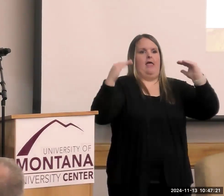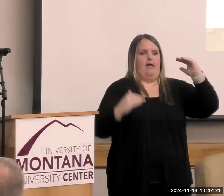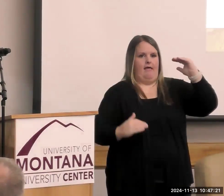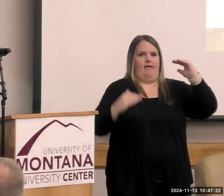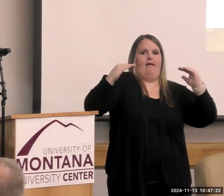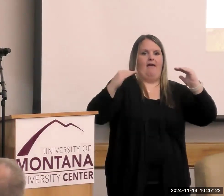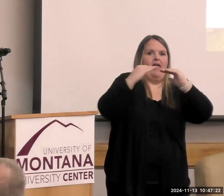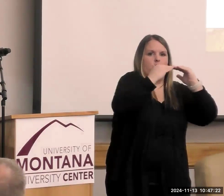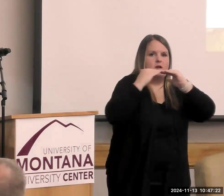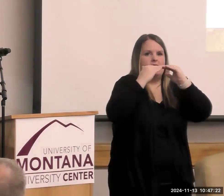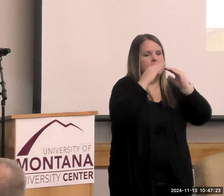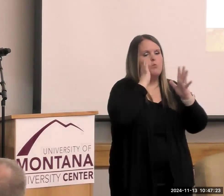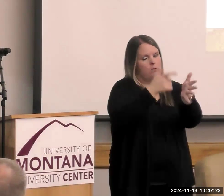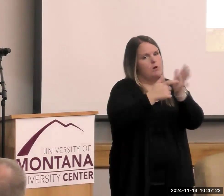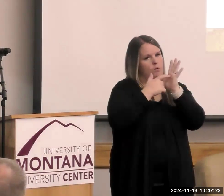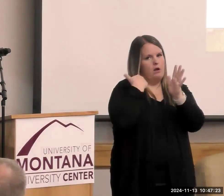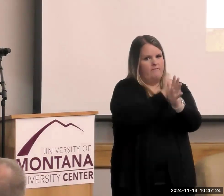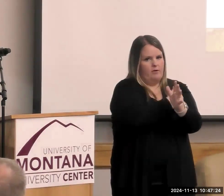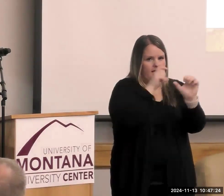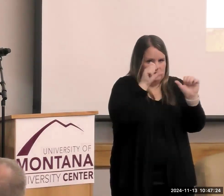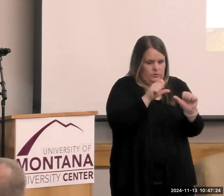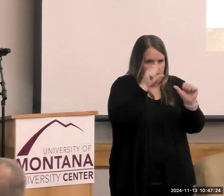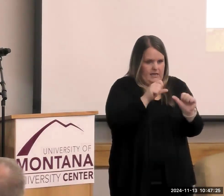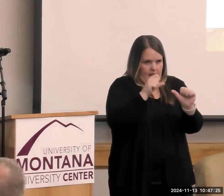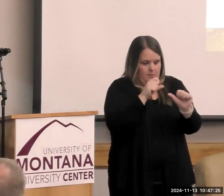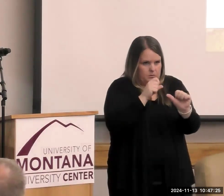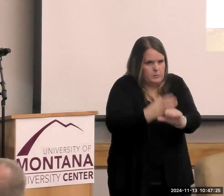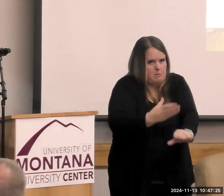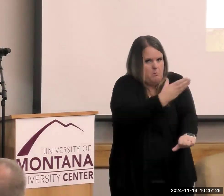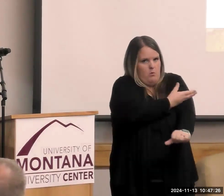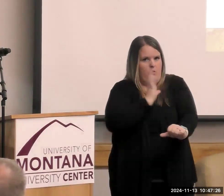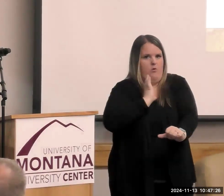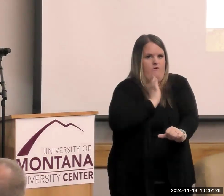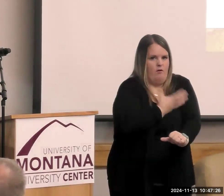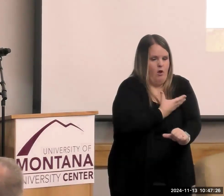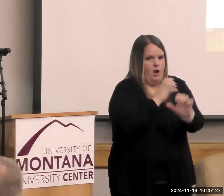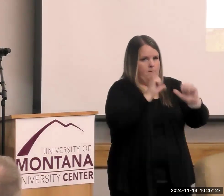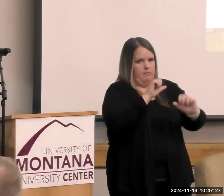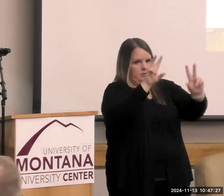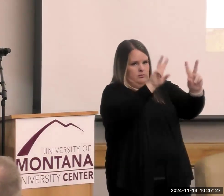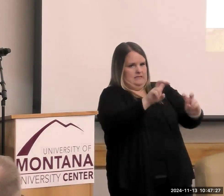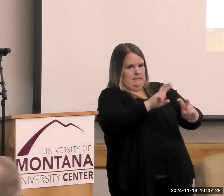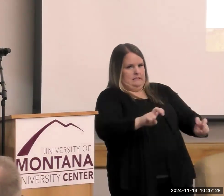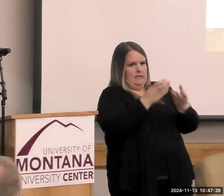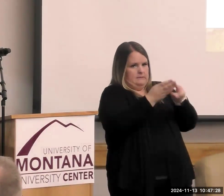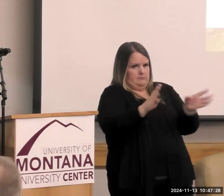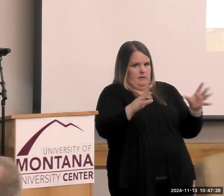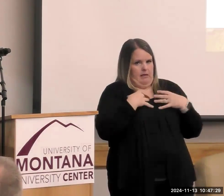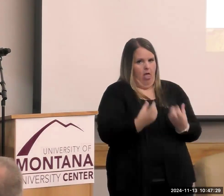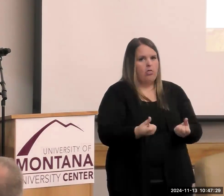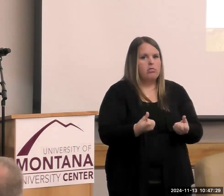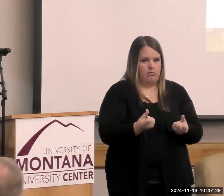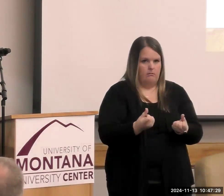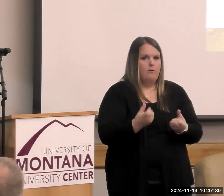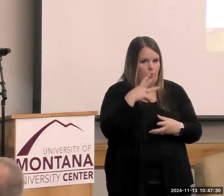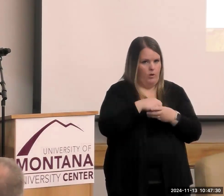going to take for us to move any of the needles that assess public health or assess health in